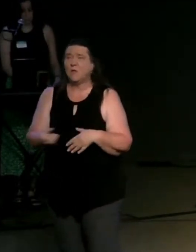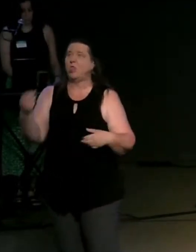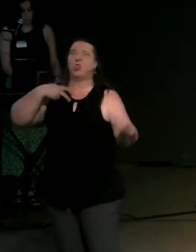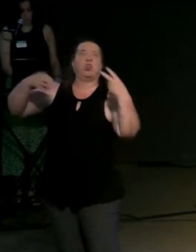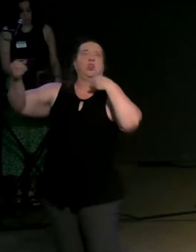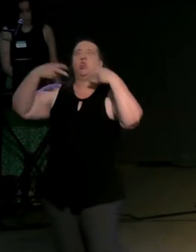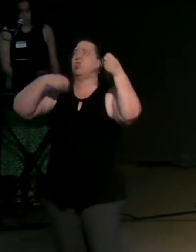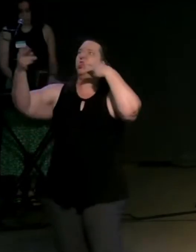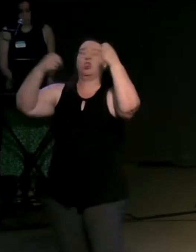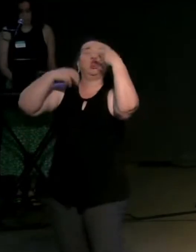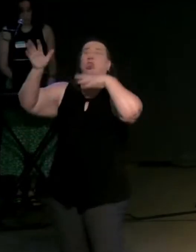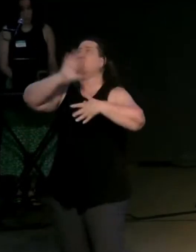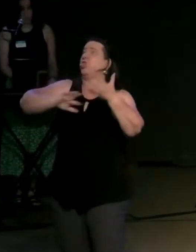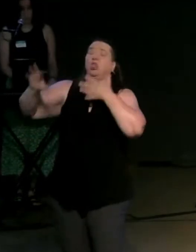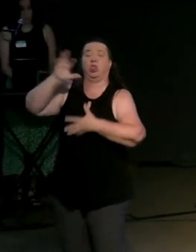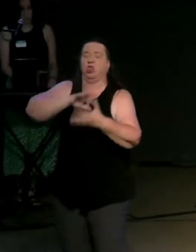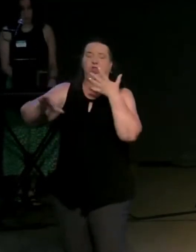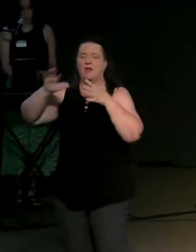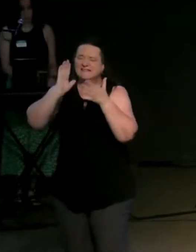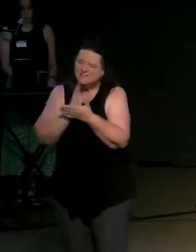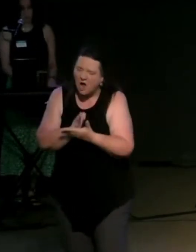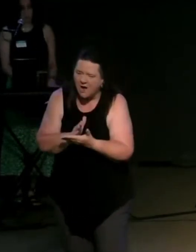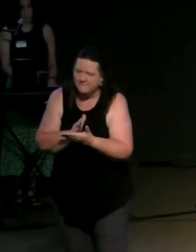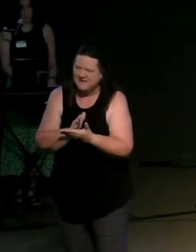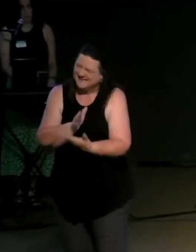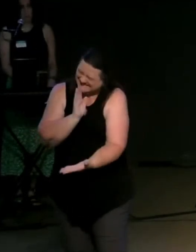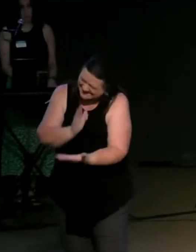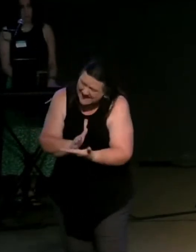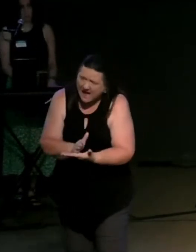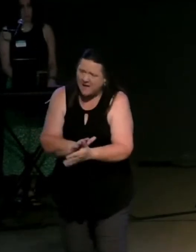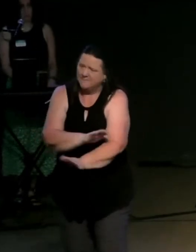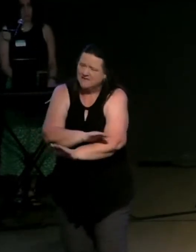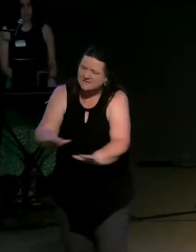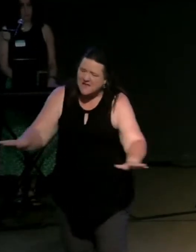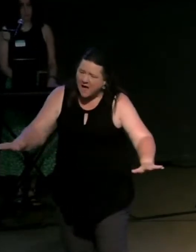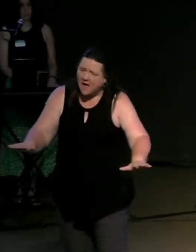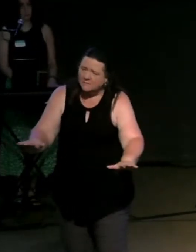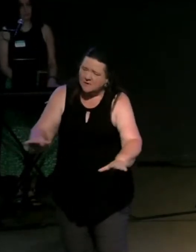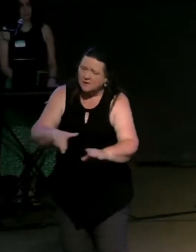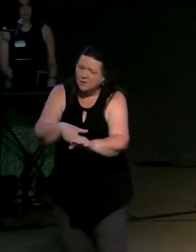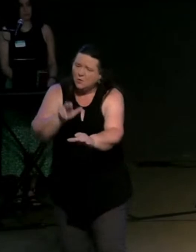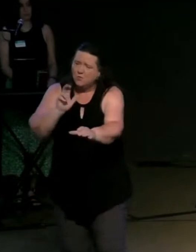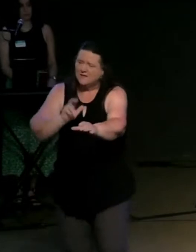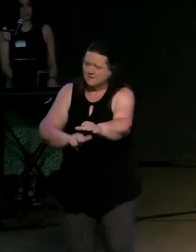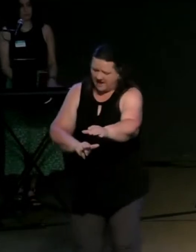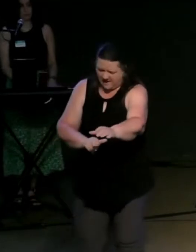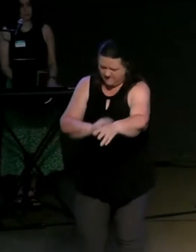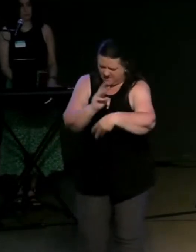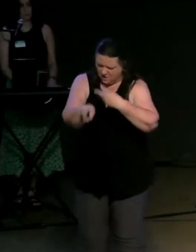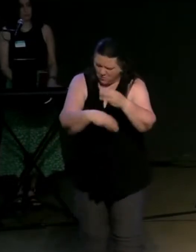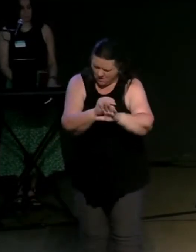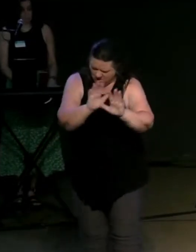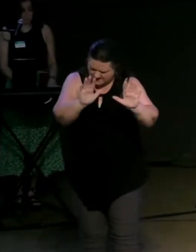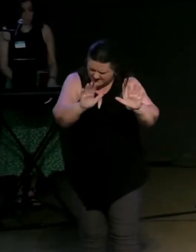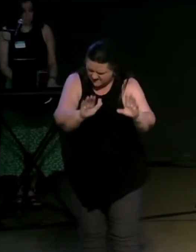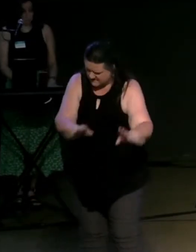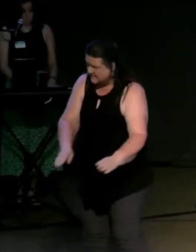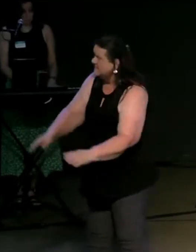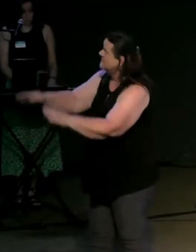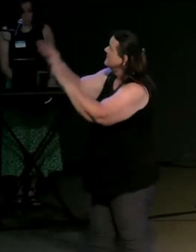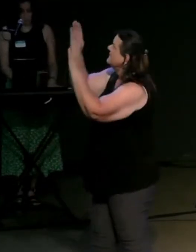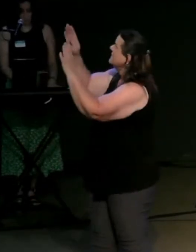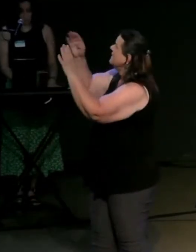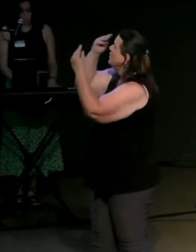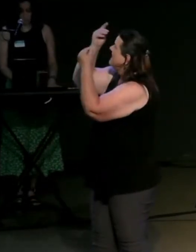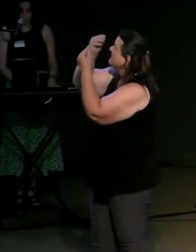all around us may we stop with the titles may we stop with all the things that the world comes out with us and may we just reflect